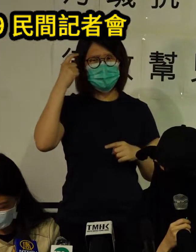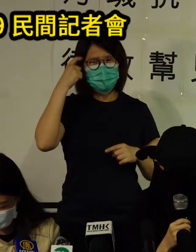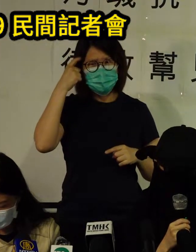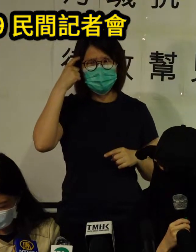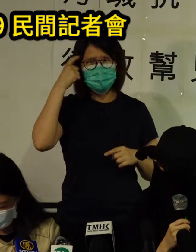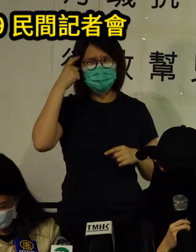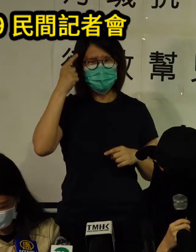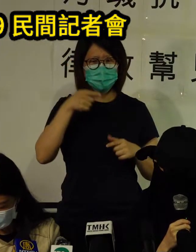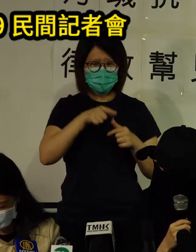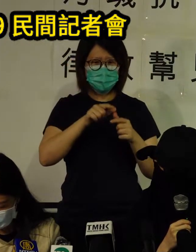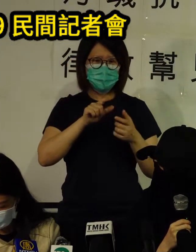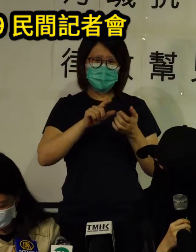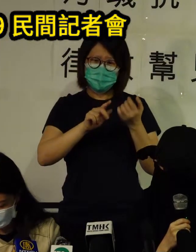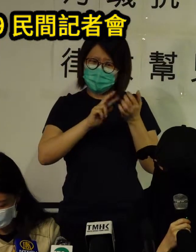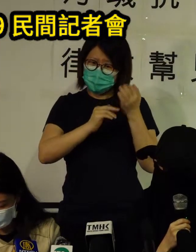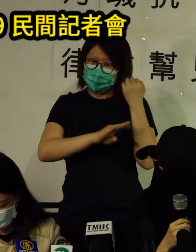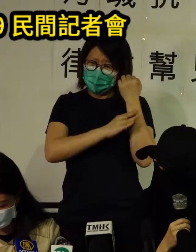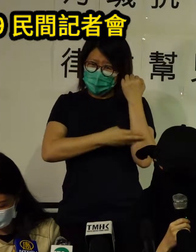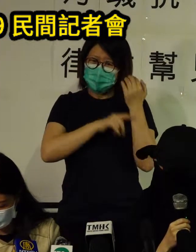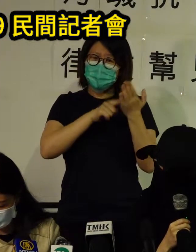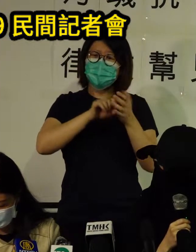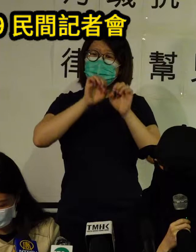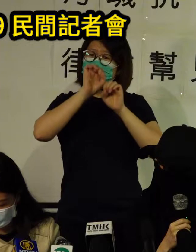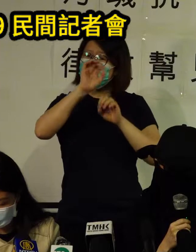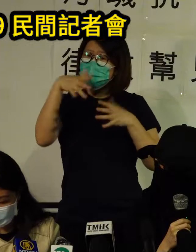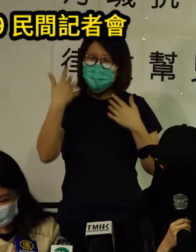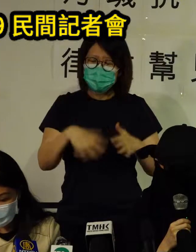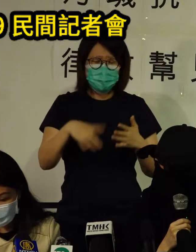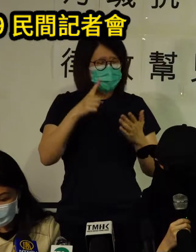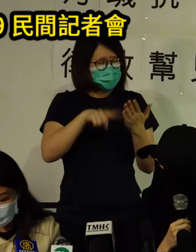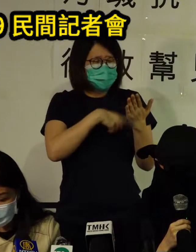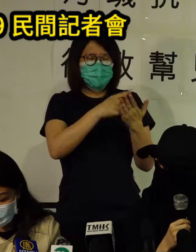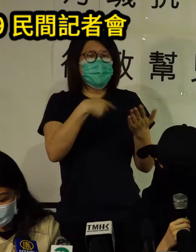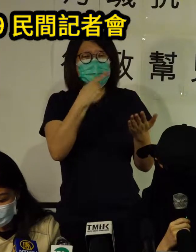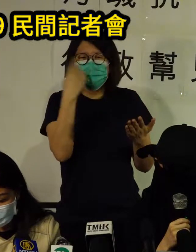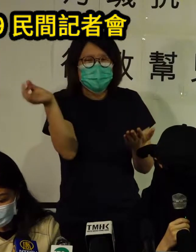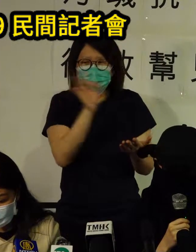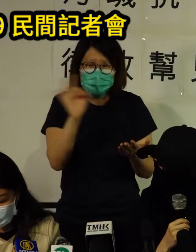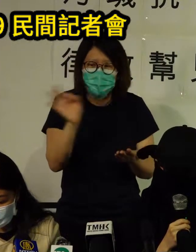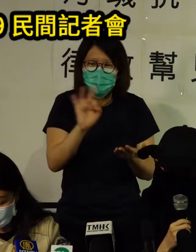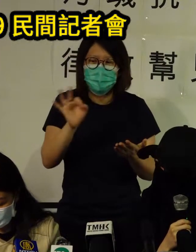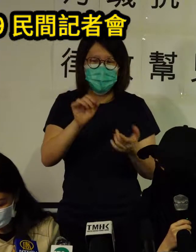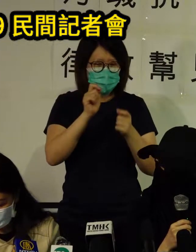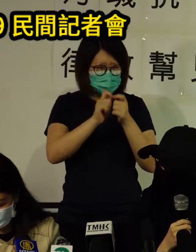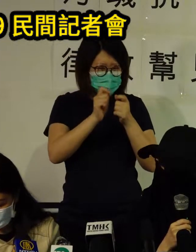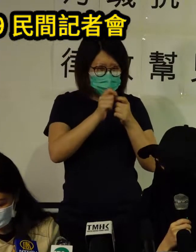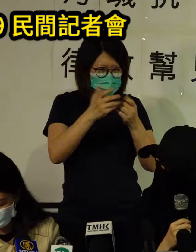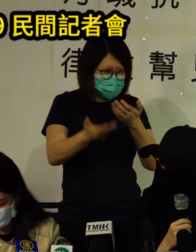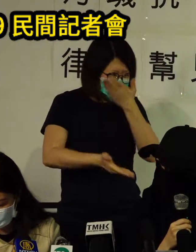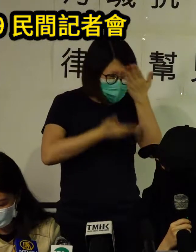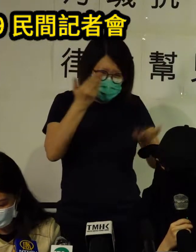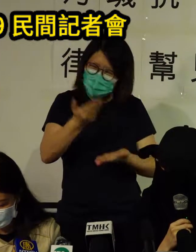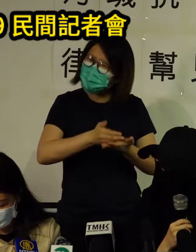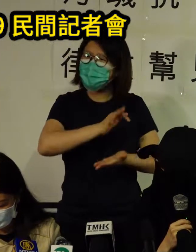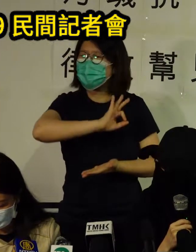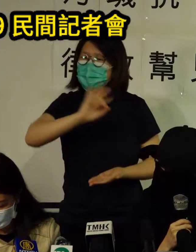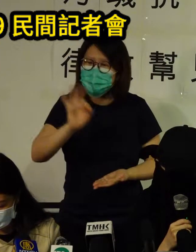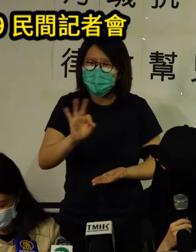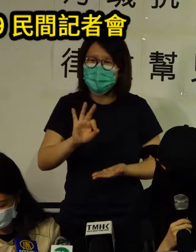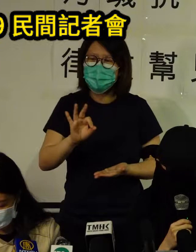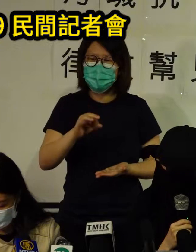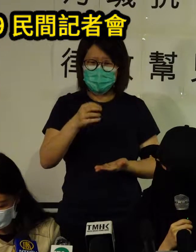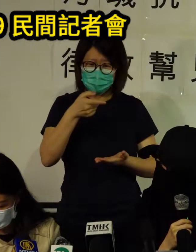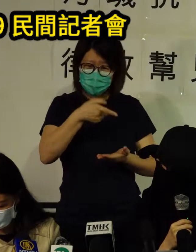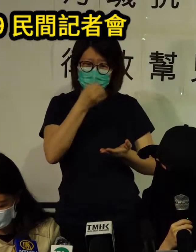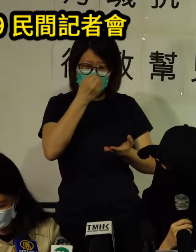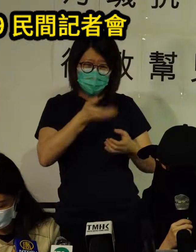against this backdrop the use of this anti-terrorism legislation against protesters and political dissidents can